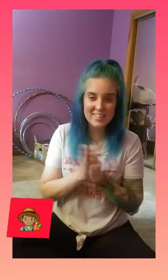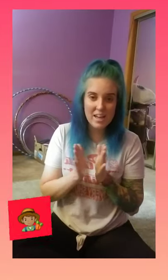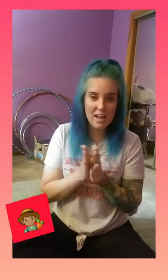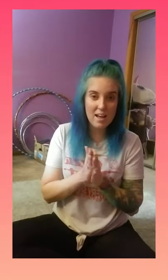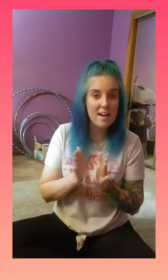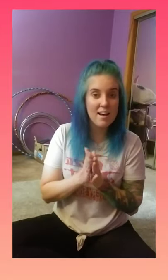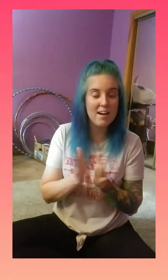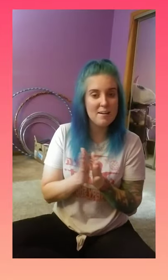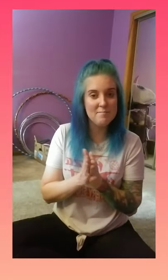job!